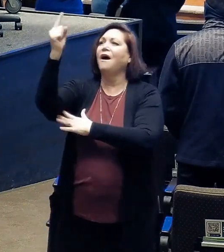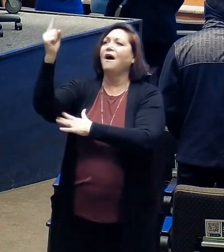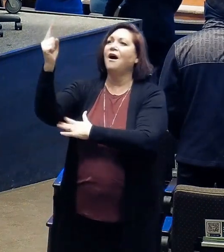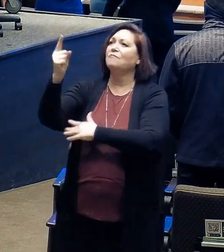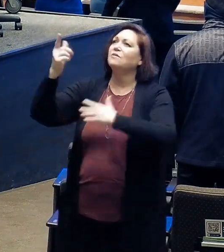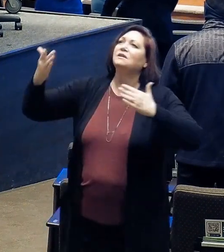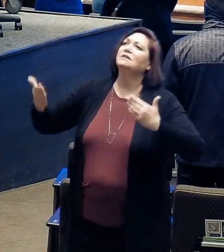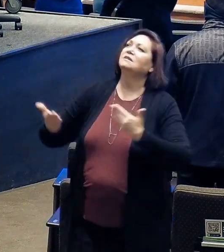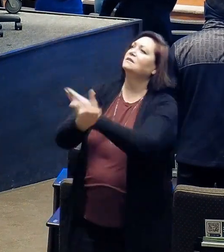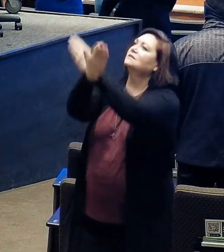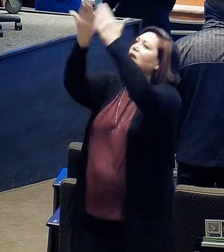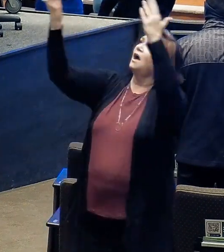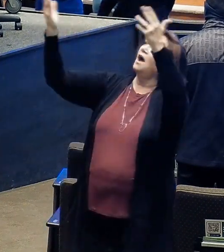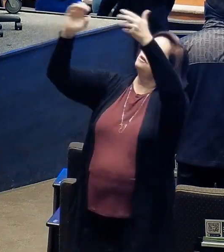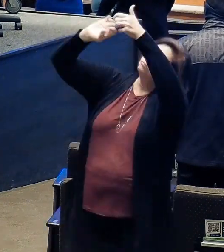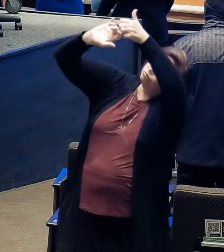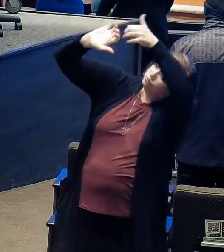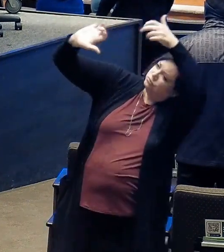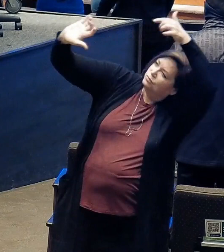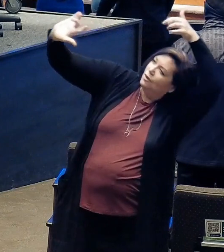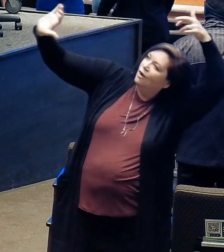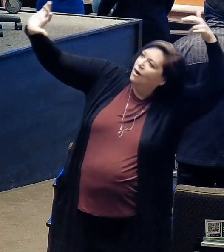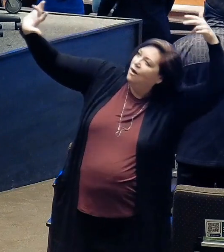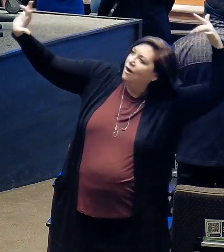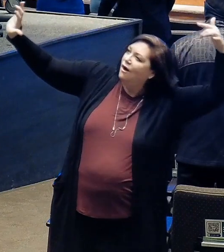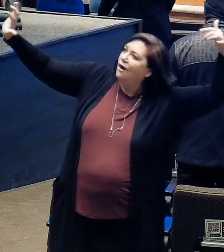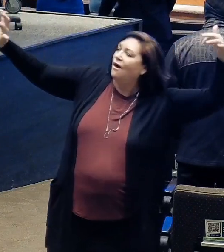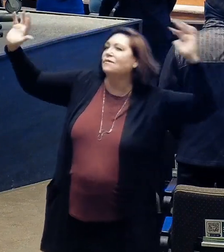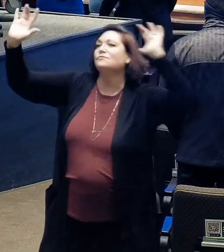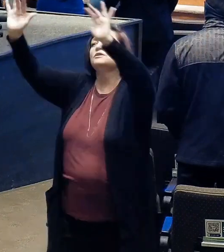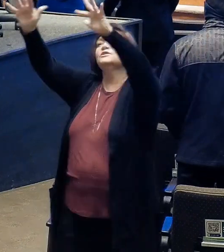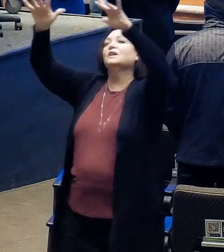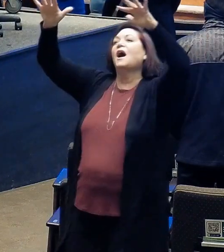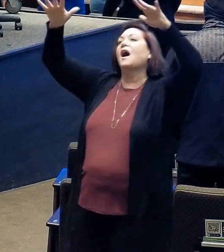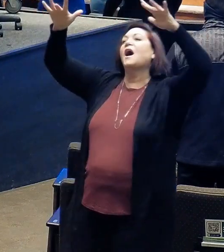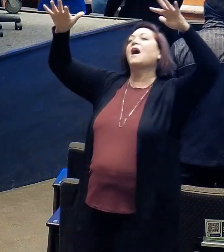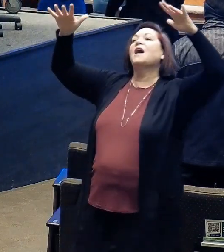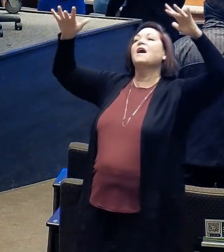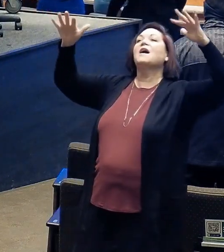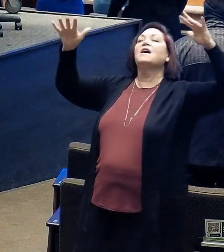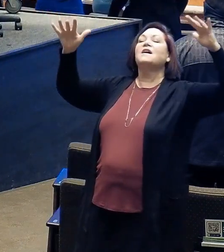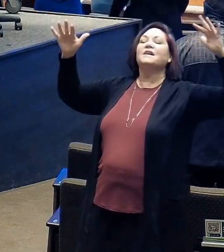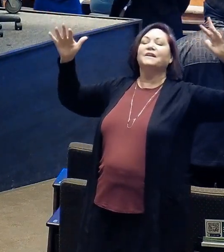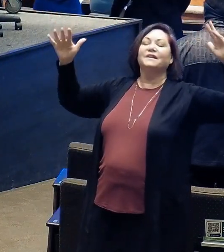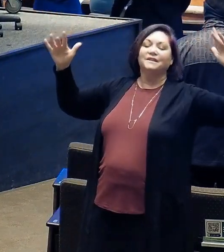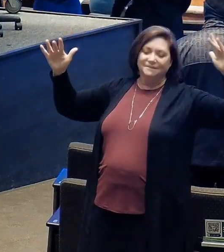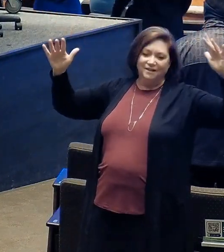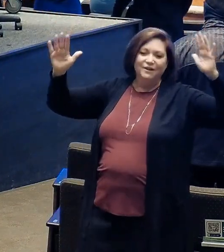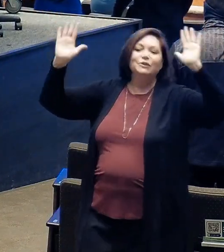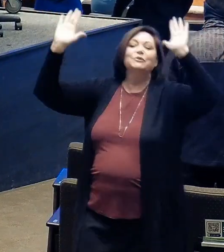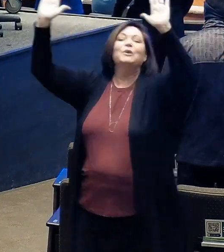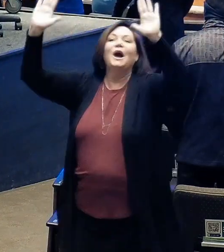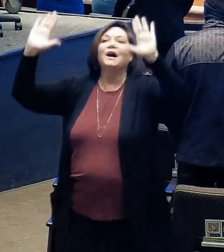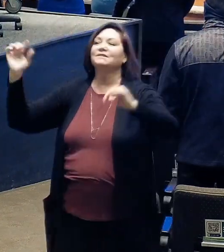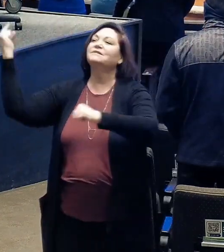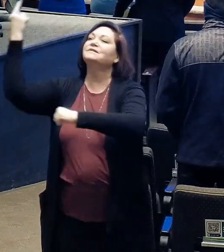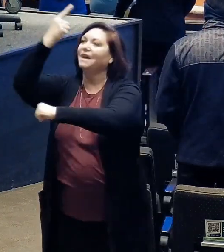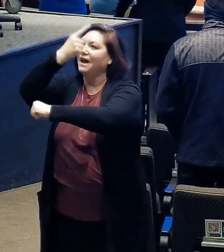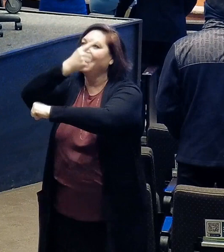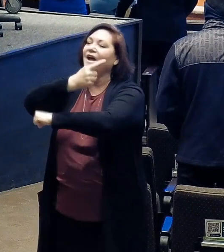the stars with his glory will shine. Wonderful day my beloved